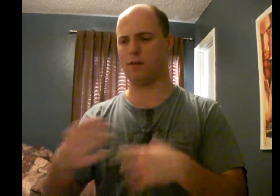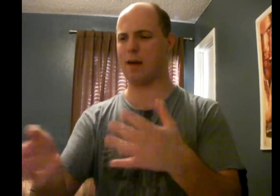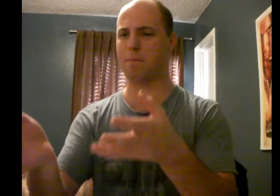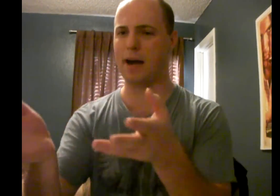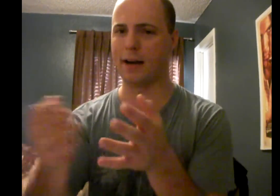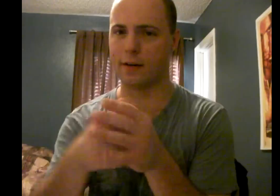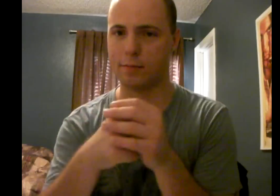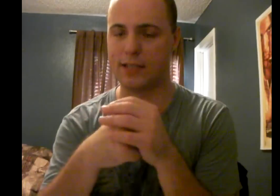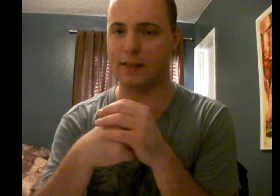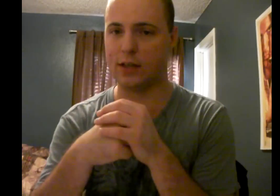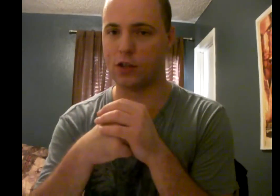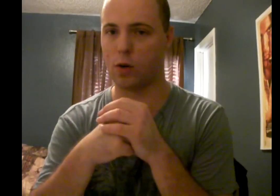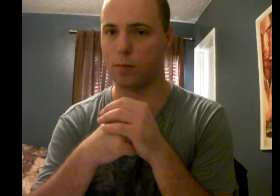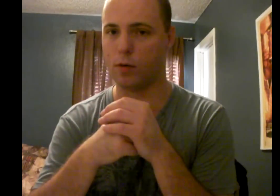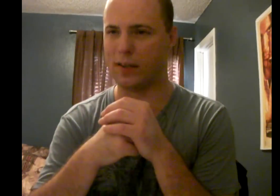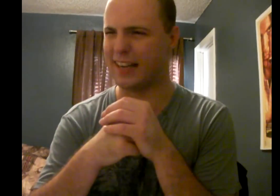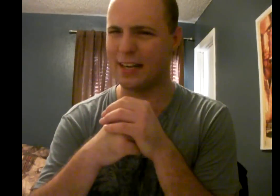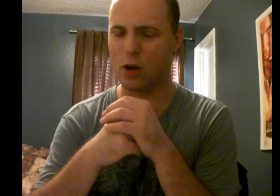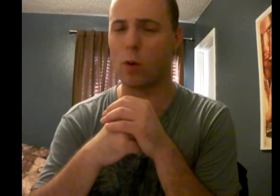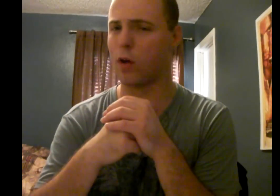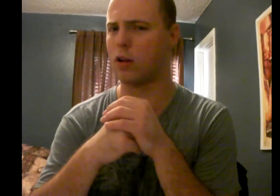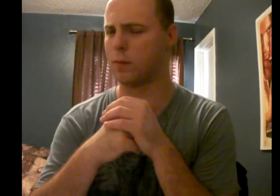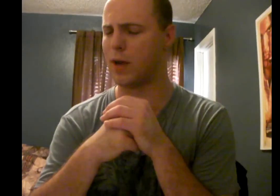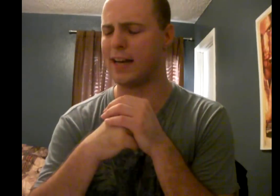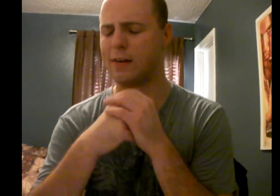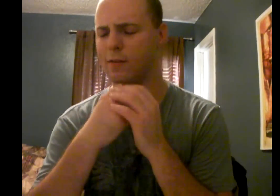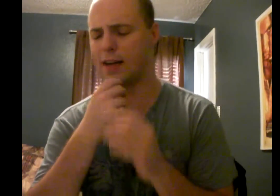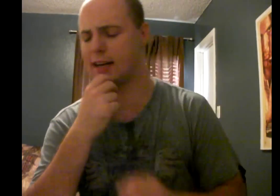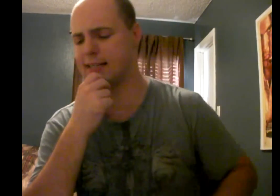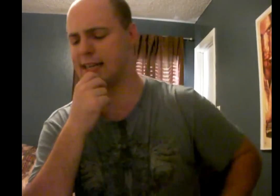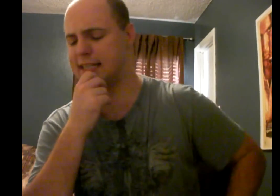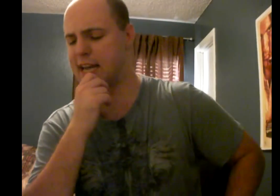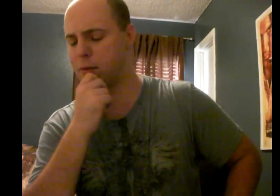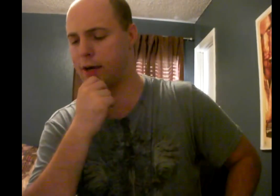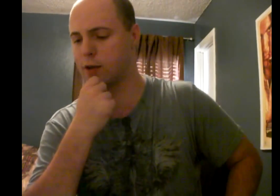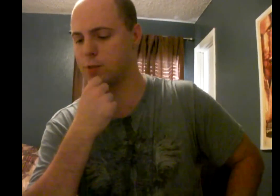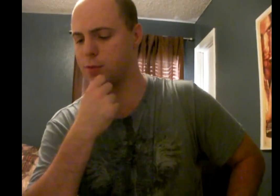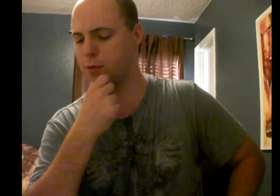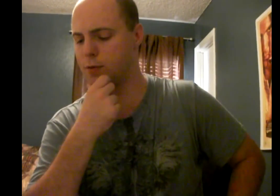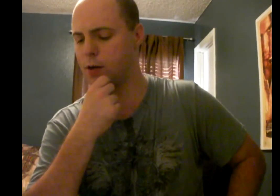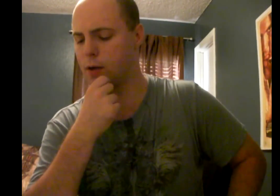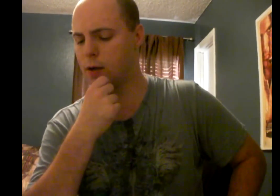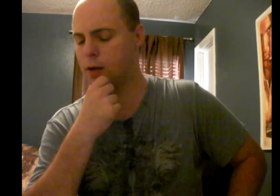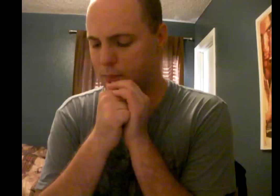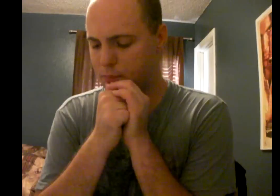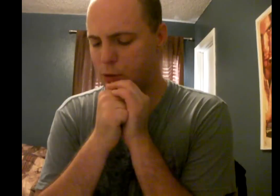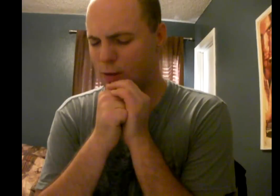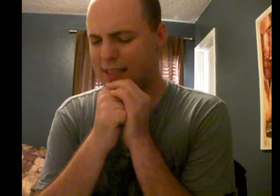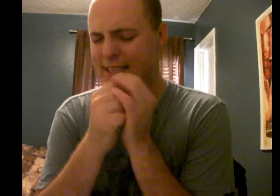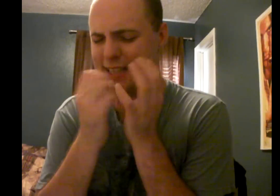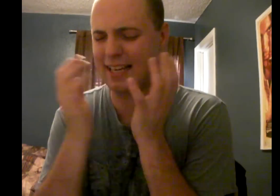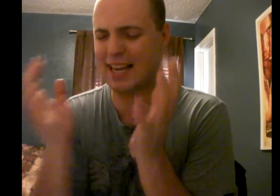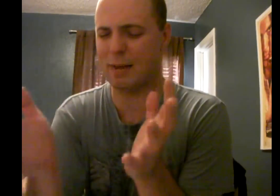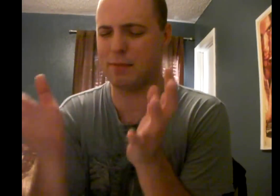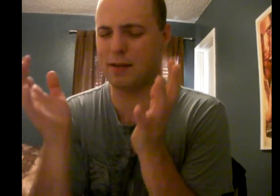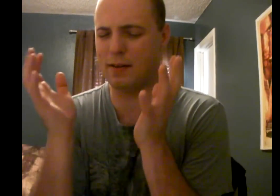a vampire TV show or movie. They didn't go with all of them. I didn't recognize any Daybreakers spoof. So at least they kept